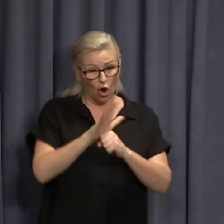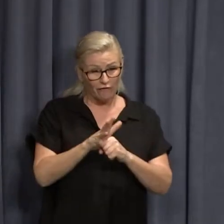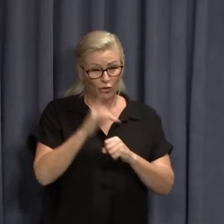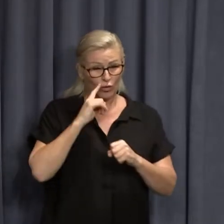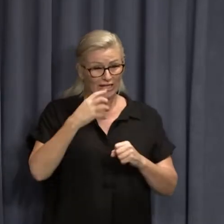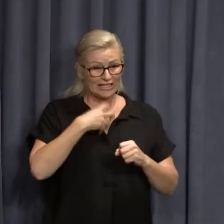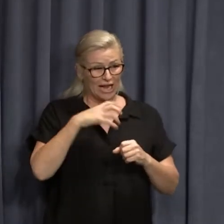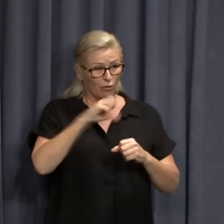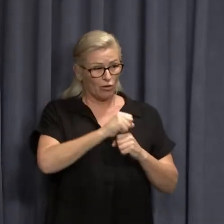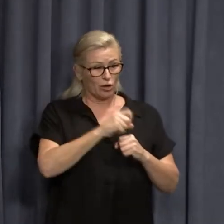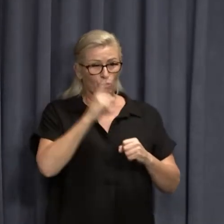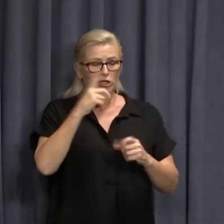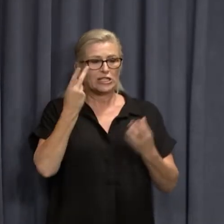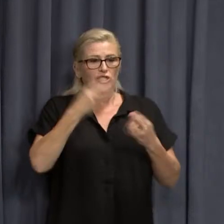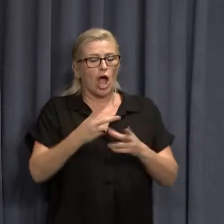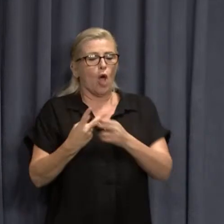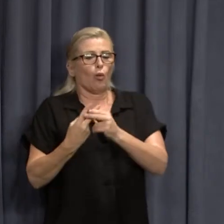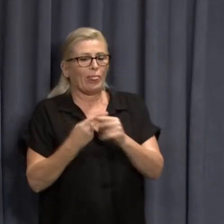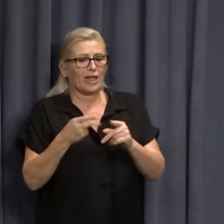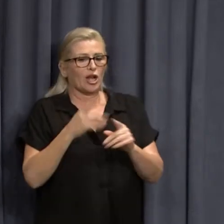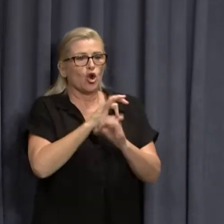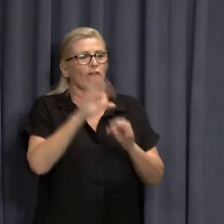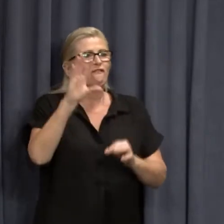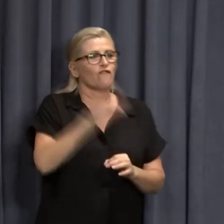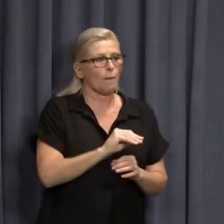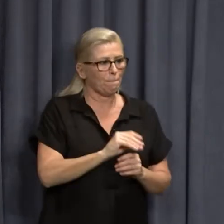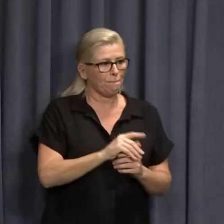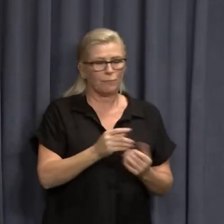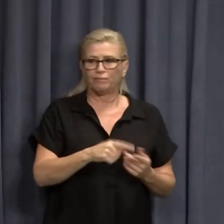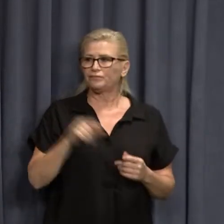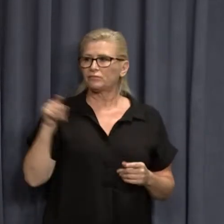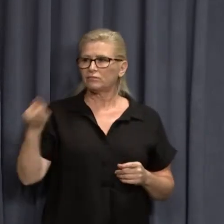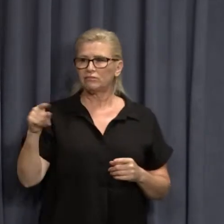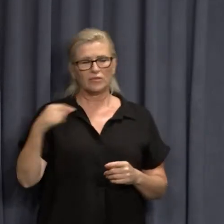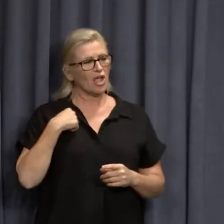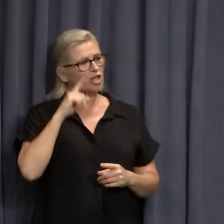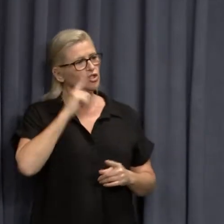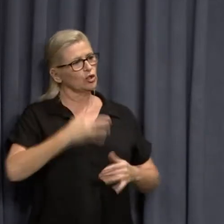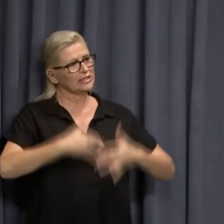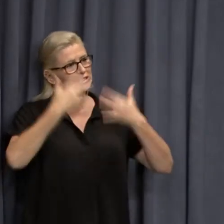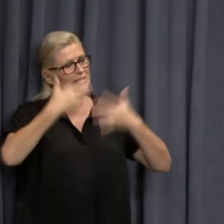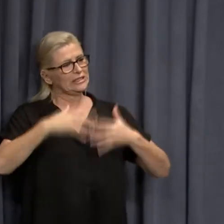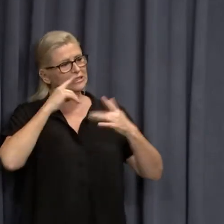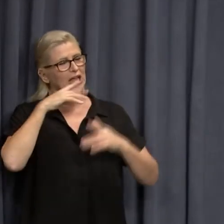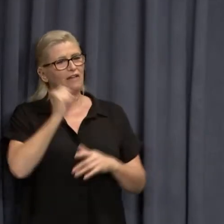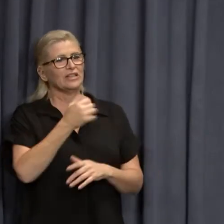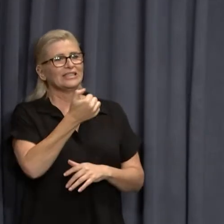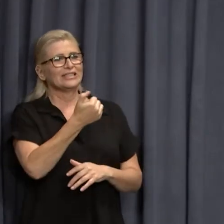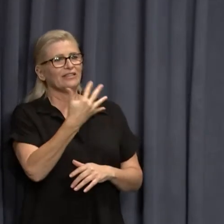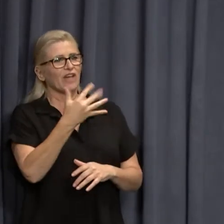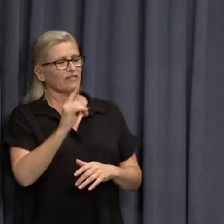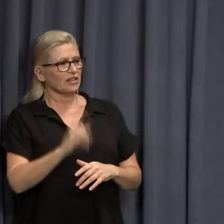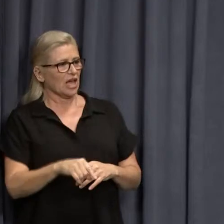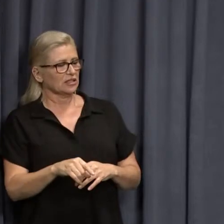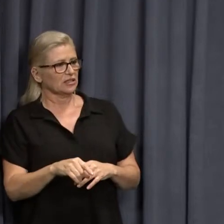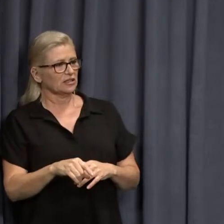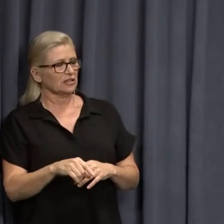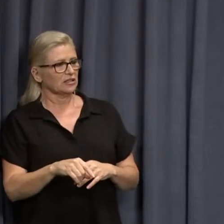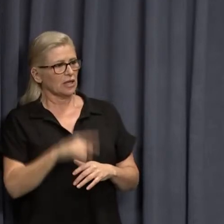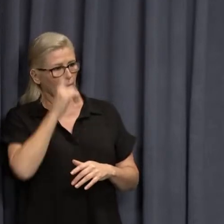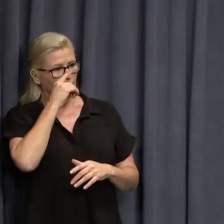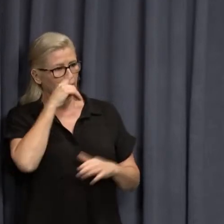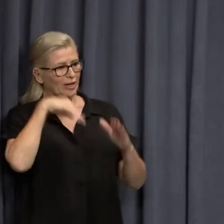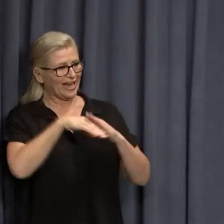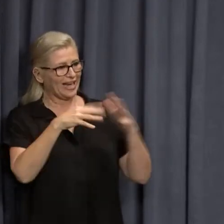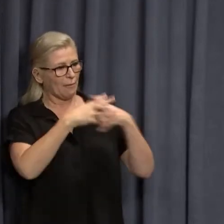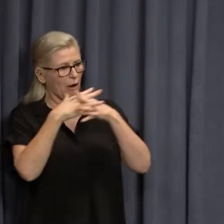Well, I saw a statistic the other day written by a journalist that had 65,000 people